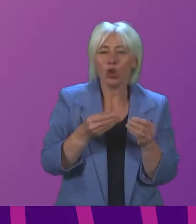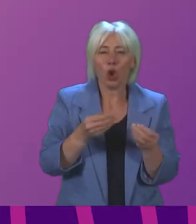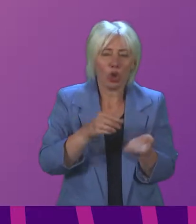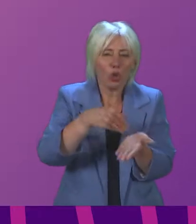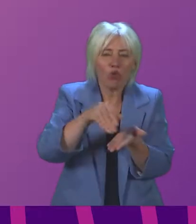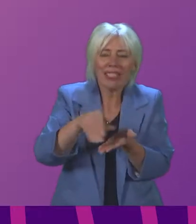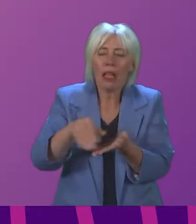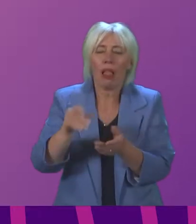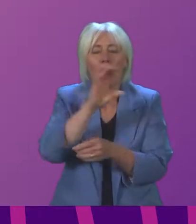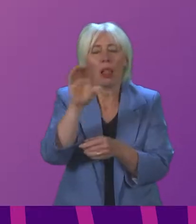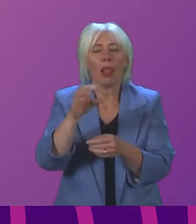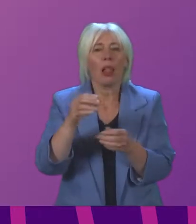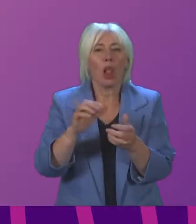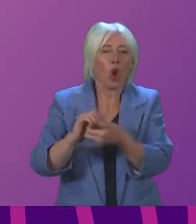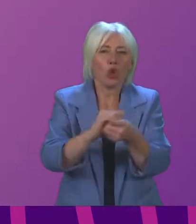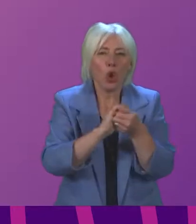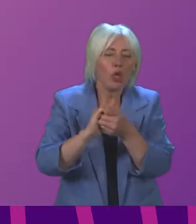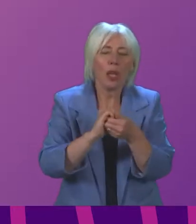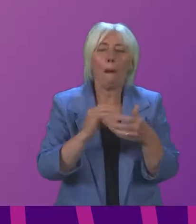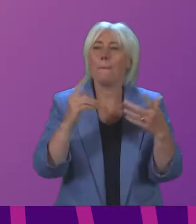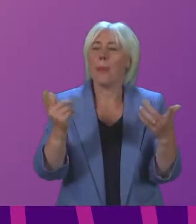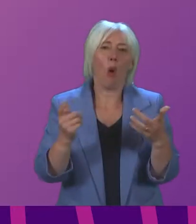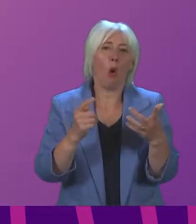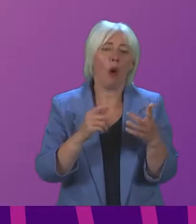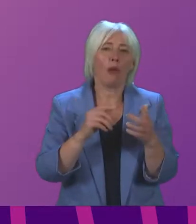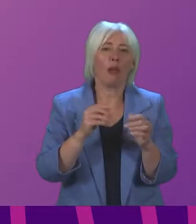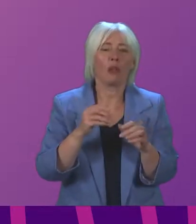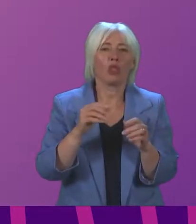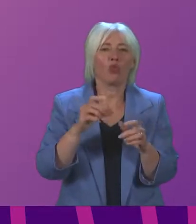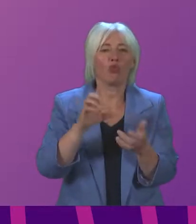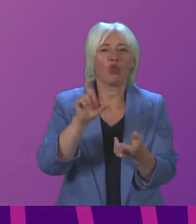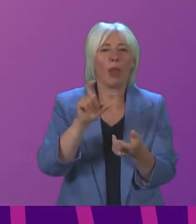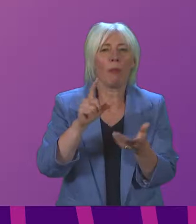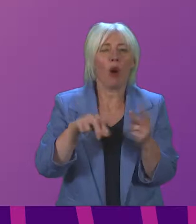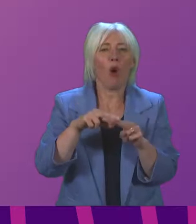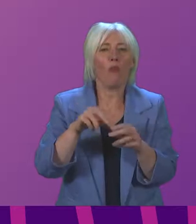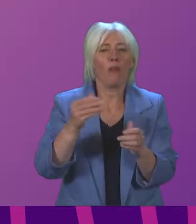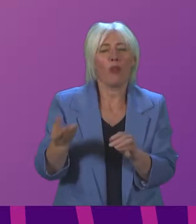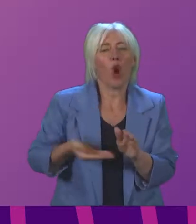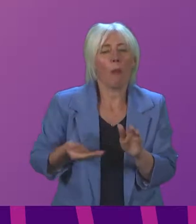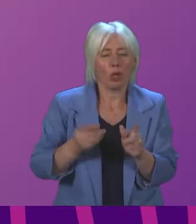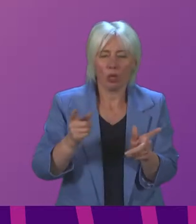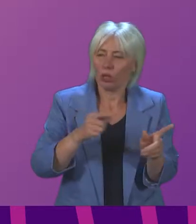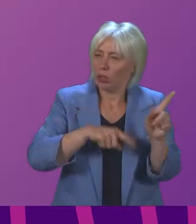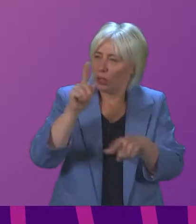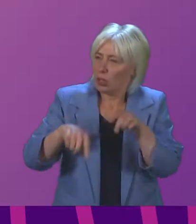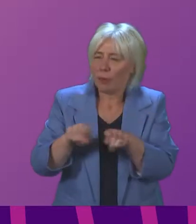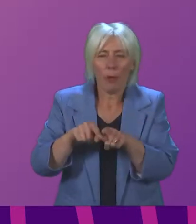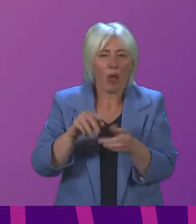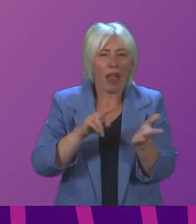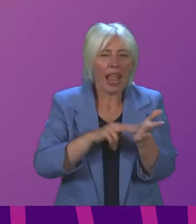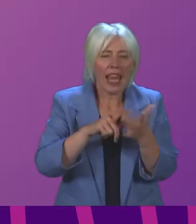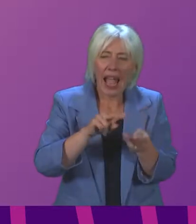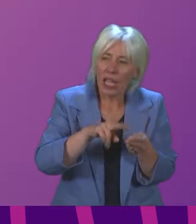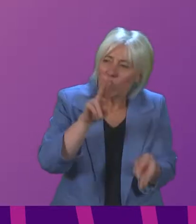FSB, as they face up to the ongoing pandemic, to supply chain issues, to the increased cost of living and national insurance increasing.